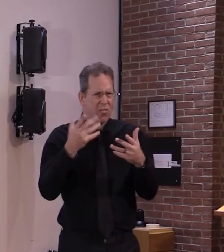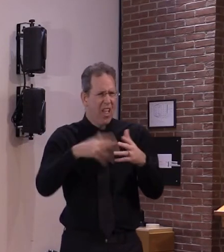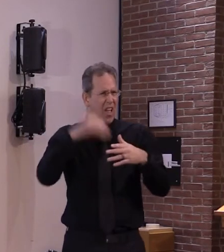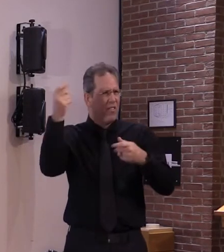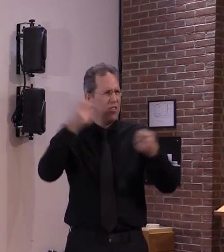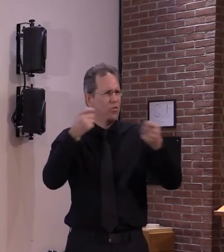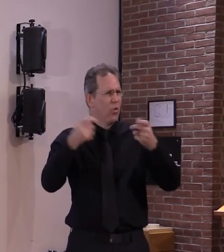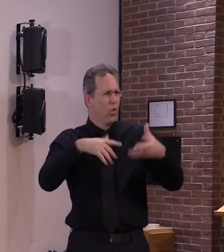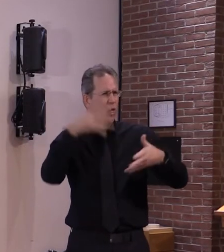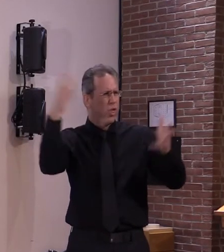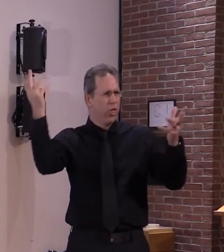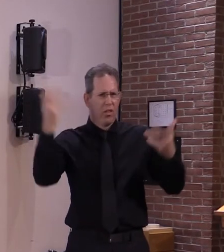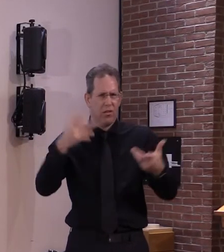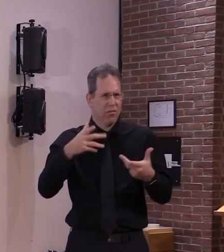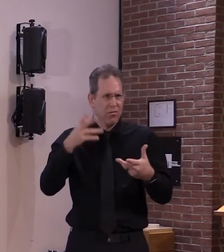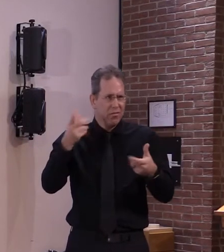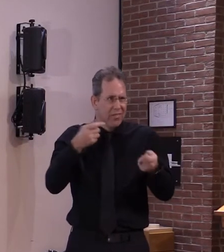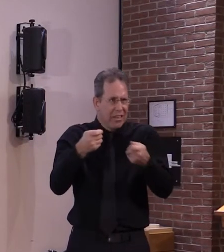better than i could